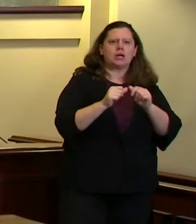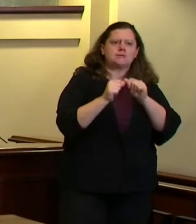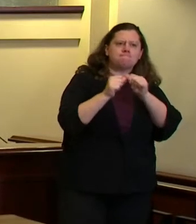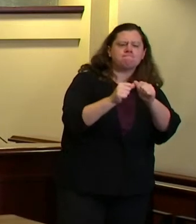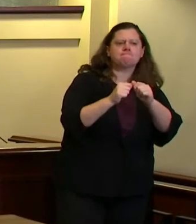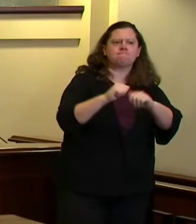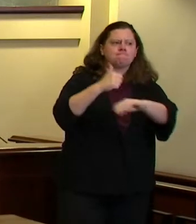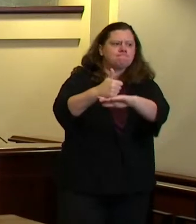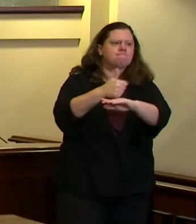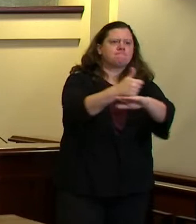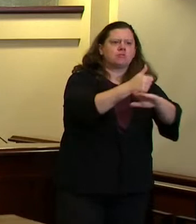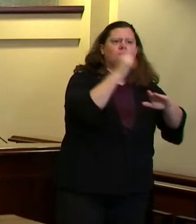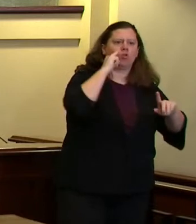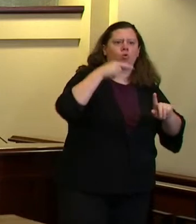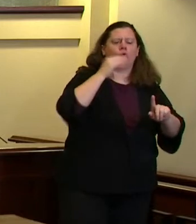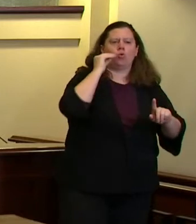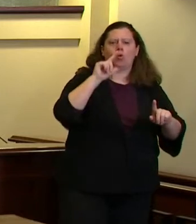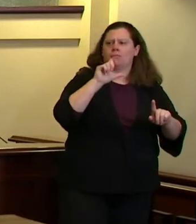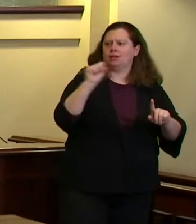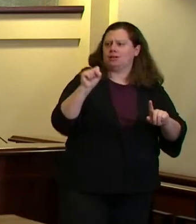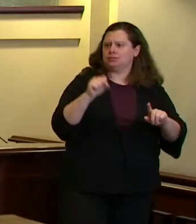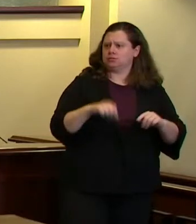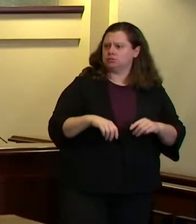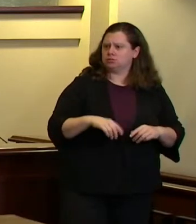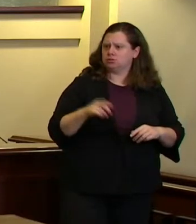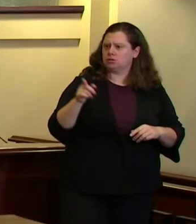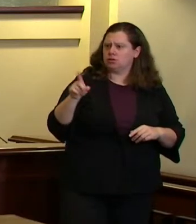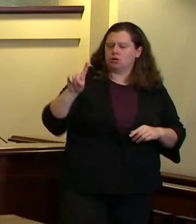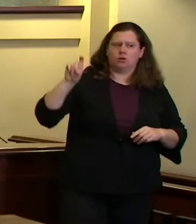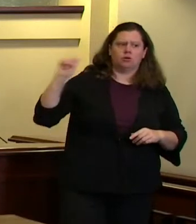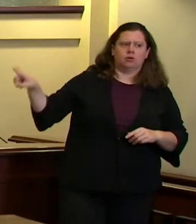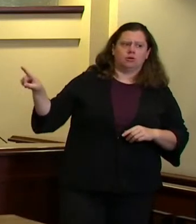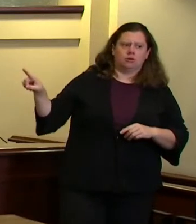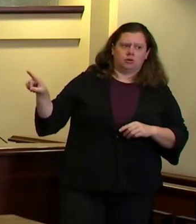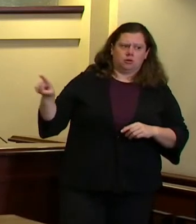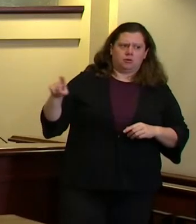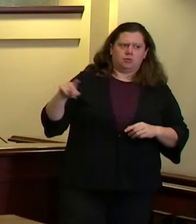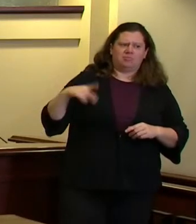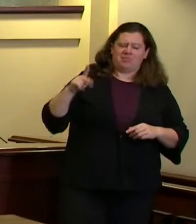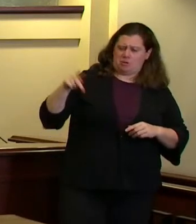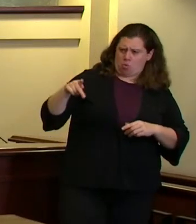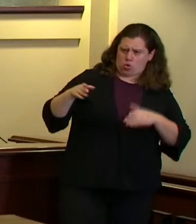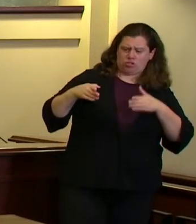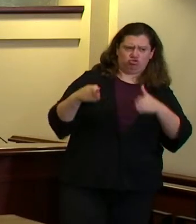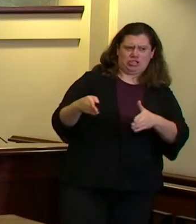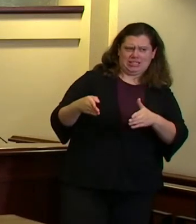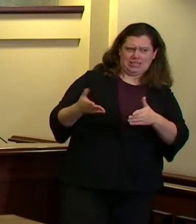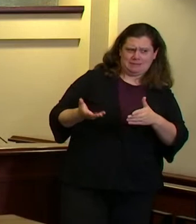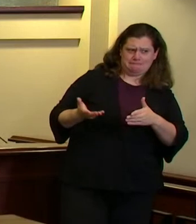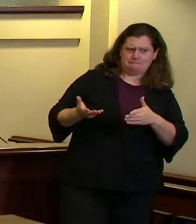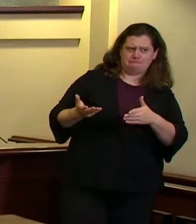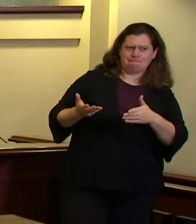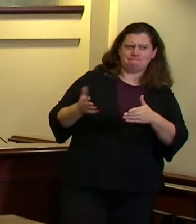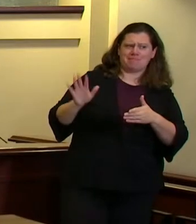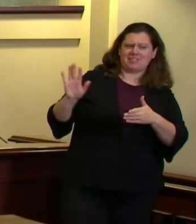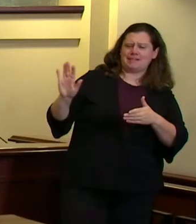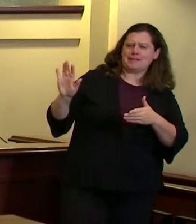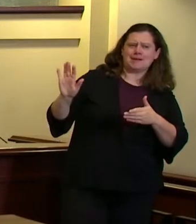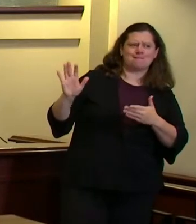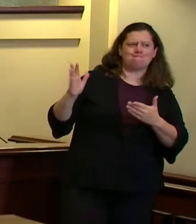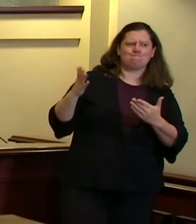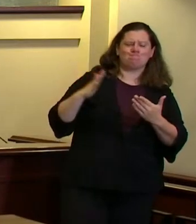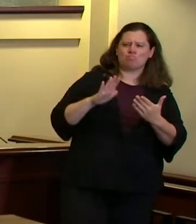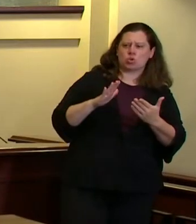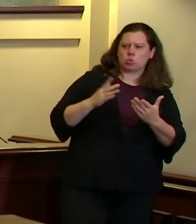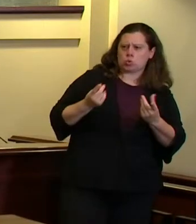the portland street response uh